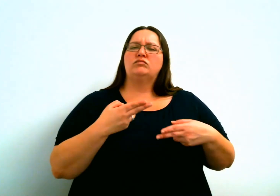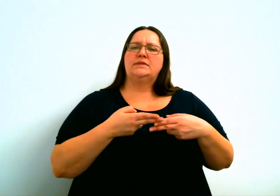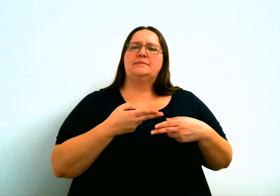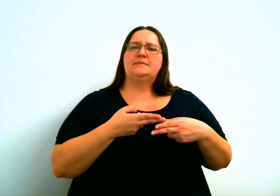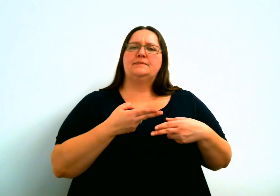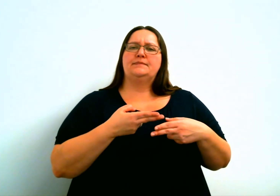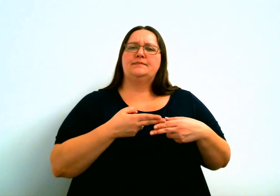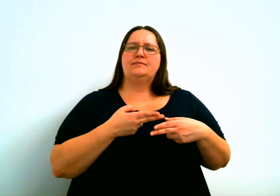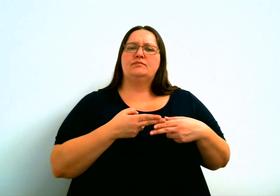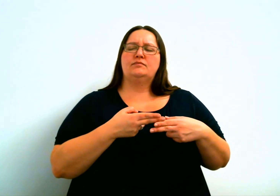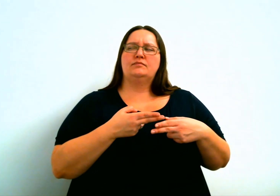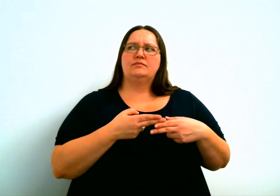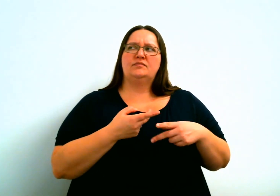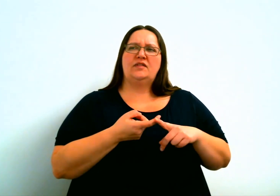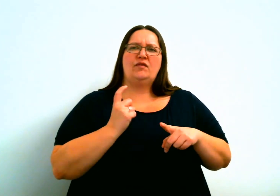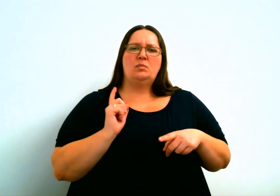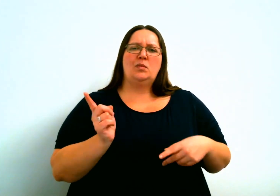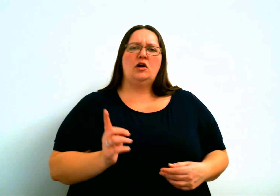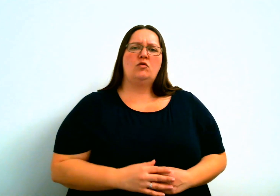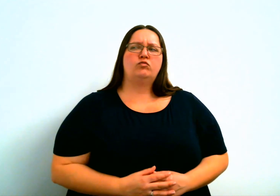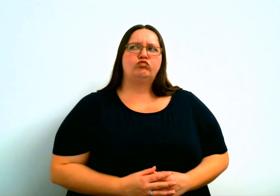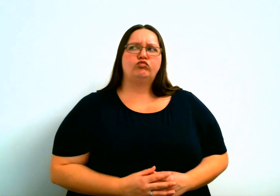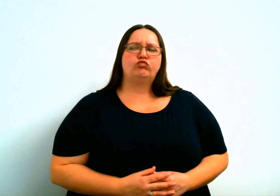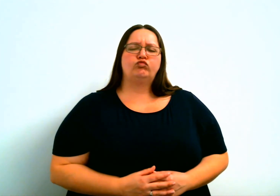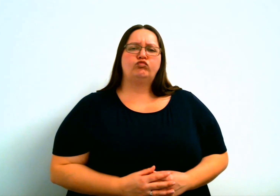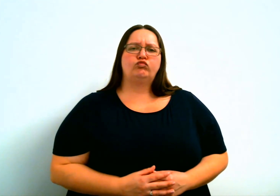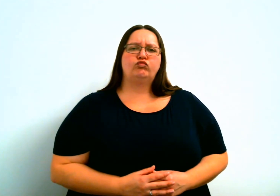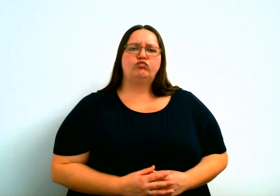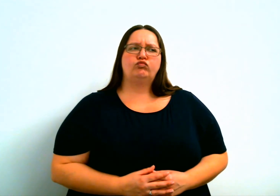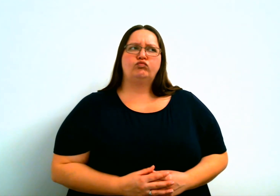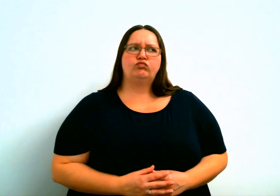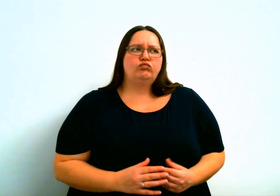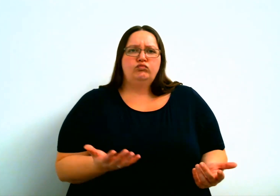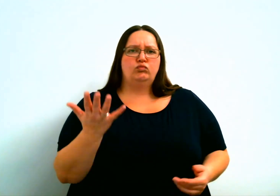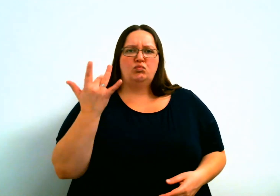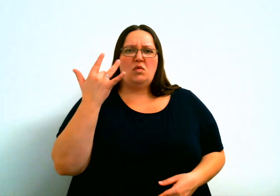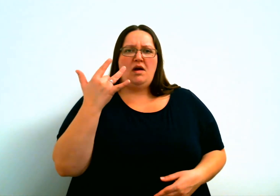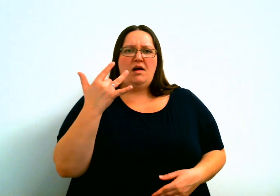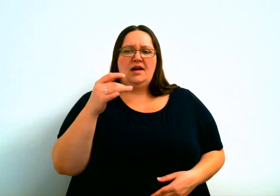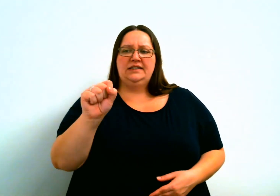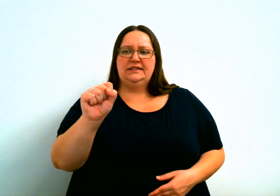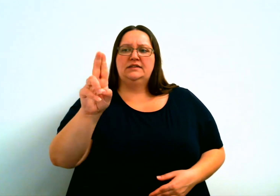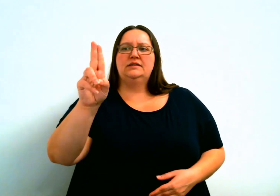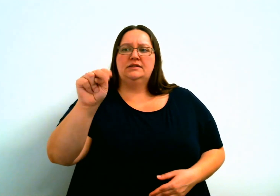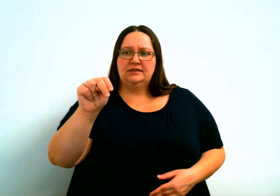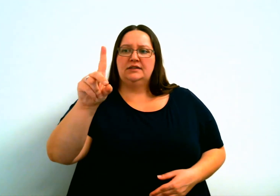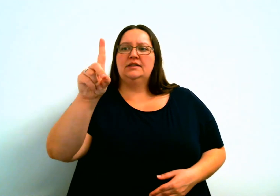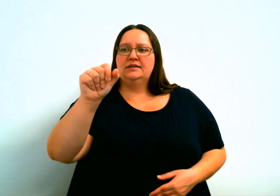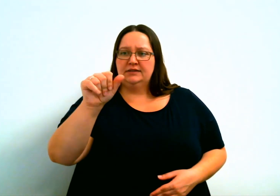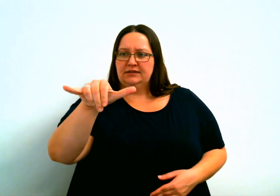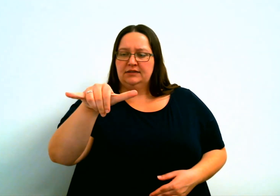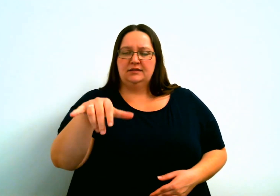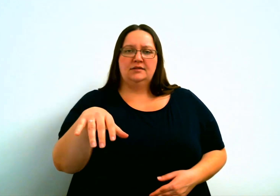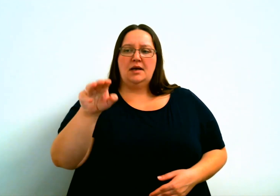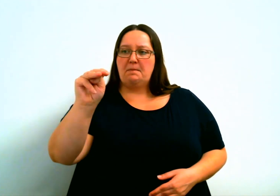I was thinking, how do we get those names? Where are those names from anyway? Why is it Sunday,